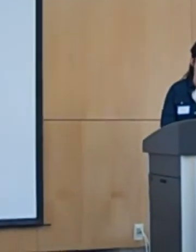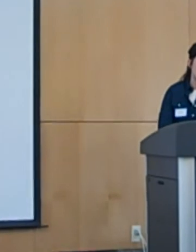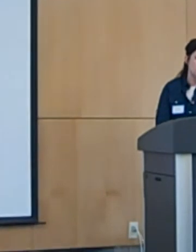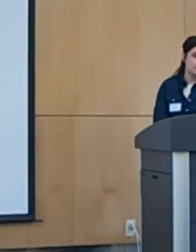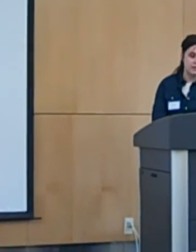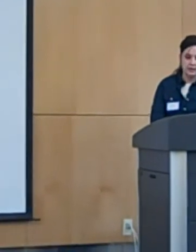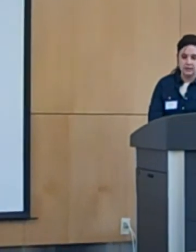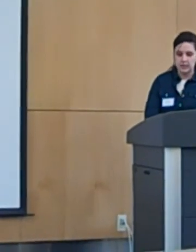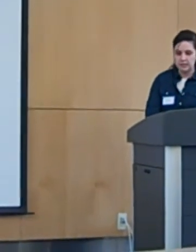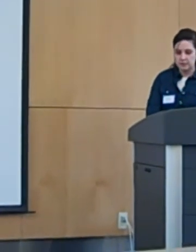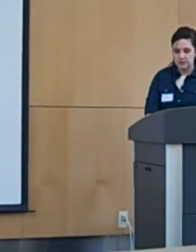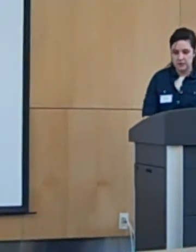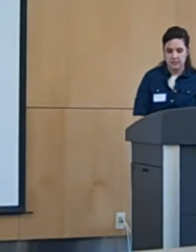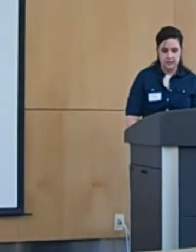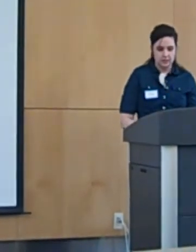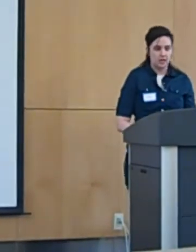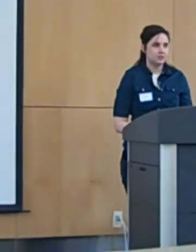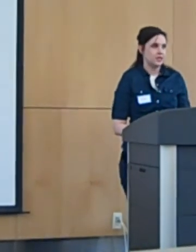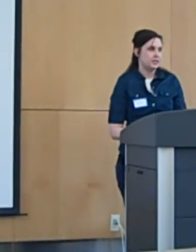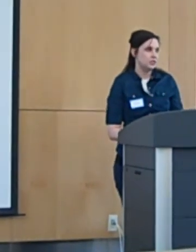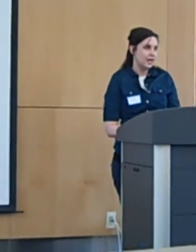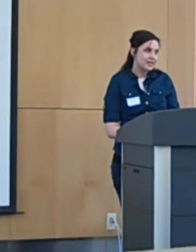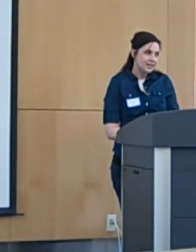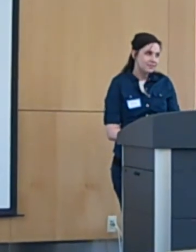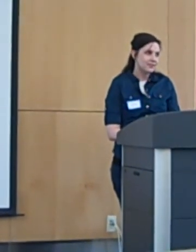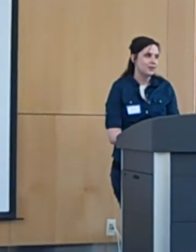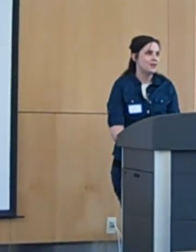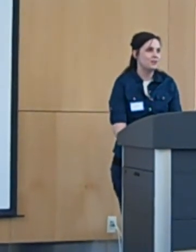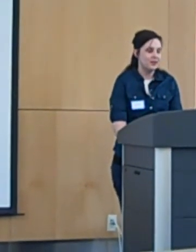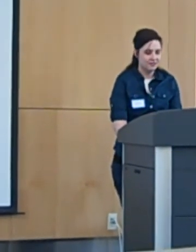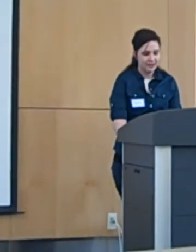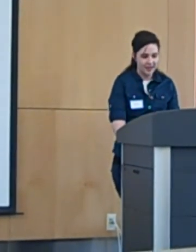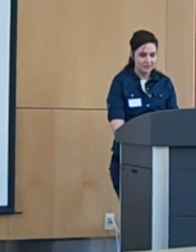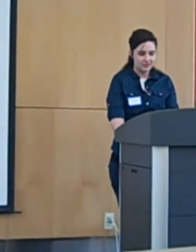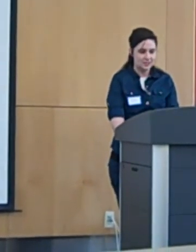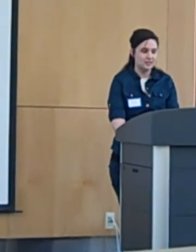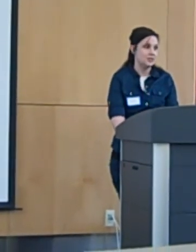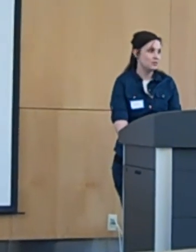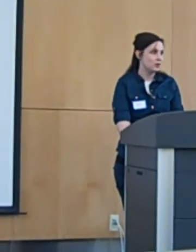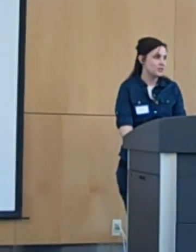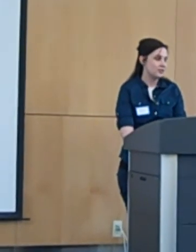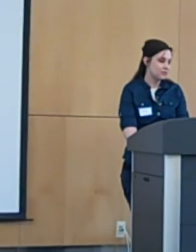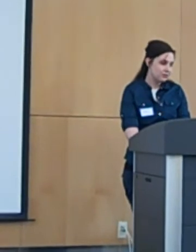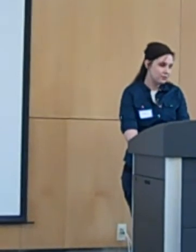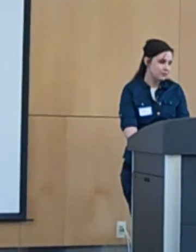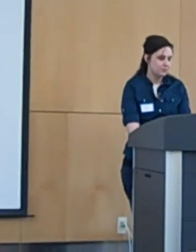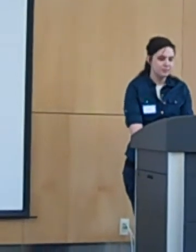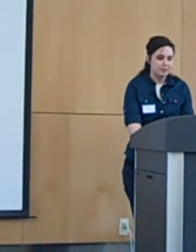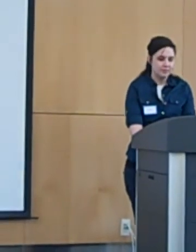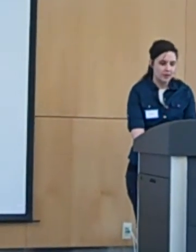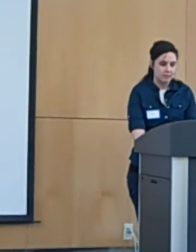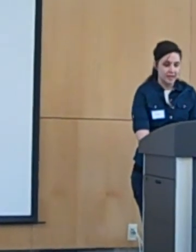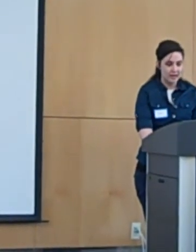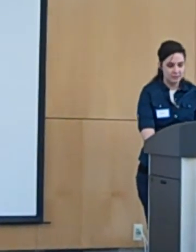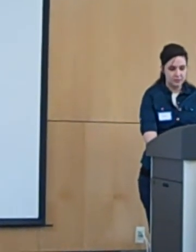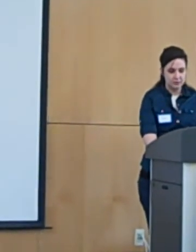And finally, a special thanks to Dr. Ann Jackie for her unwavering efforts to see this project through. My capstone